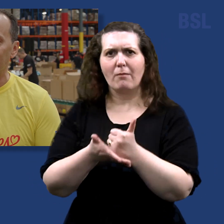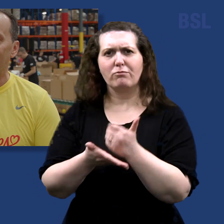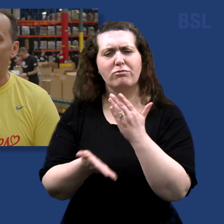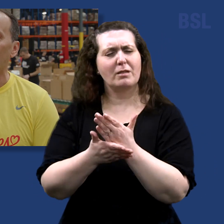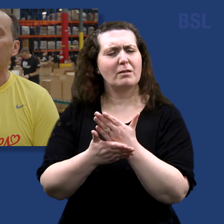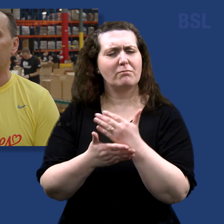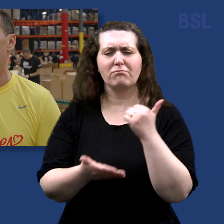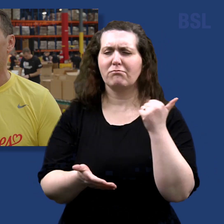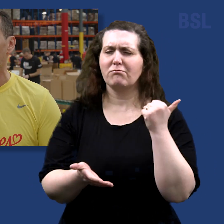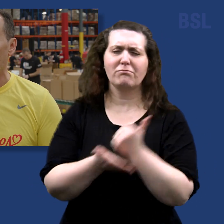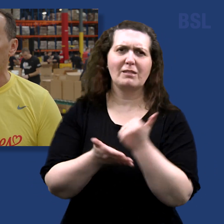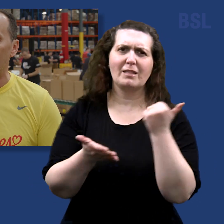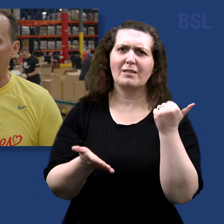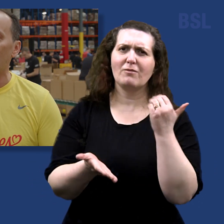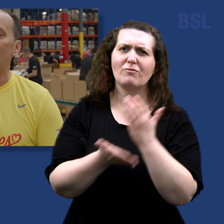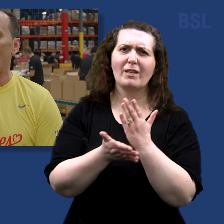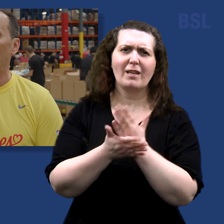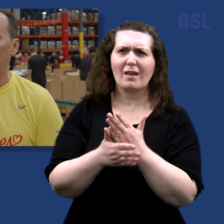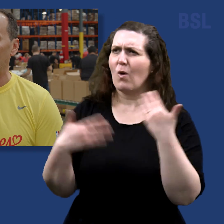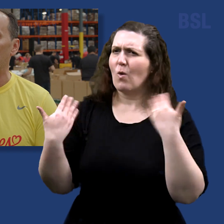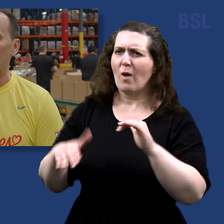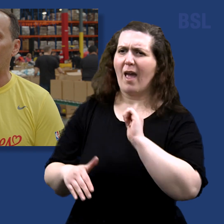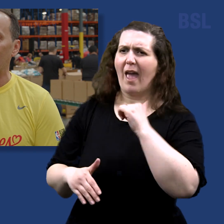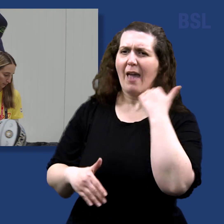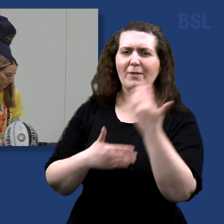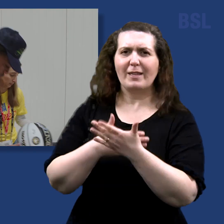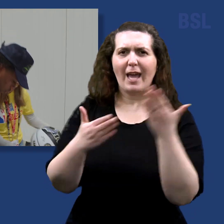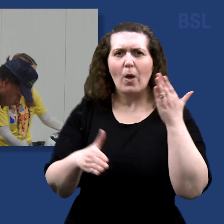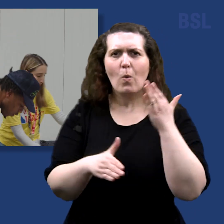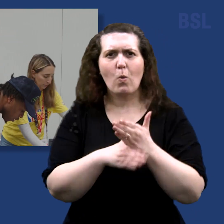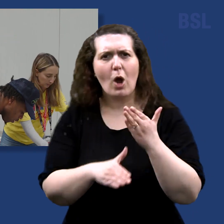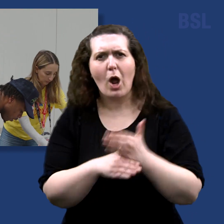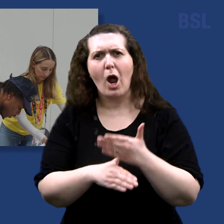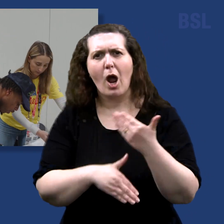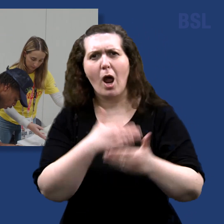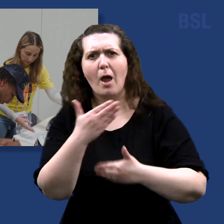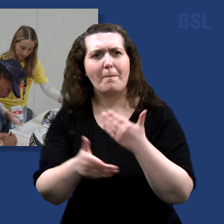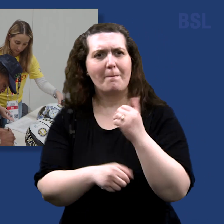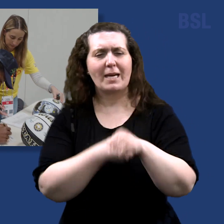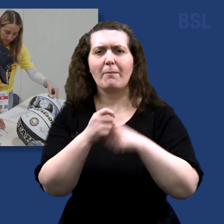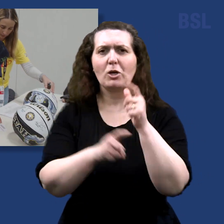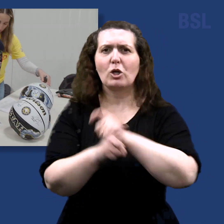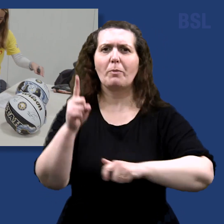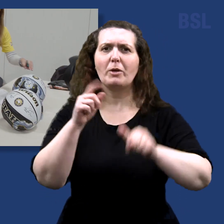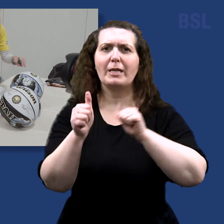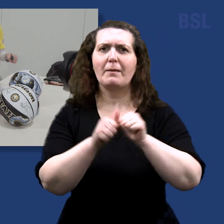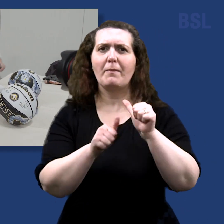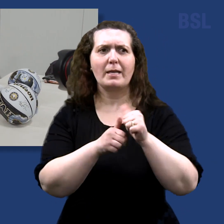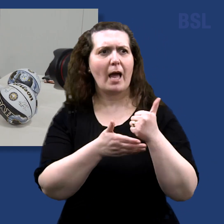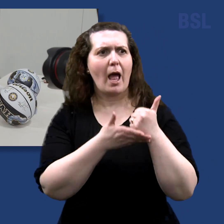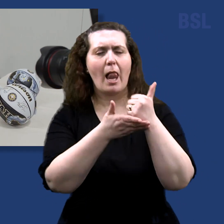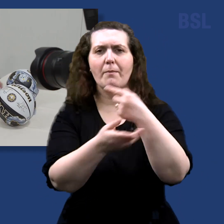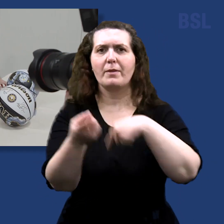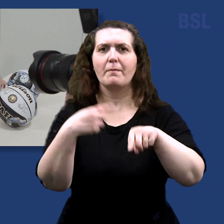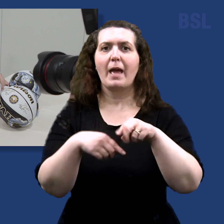day out to help make communities better and help lift up people that need the help. NBA players included something special in the boxes they prepared.